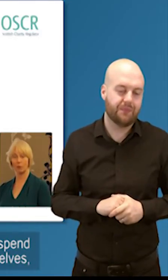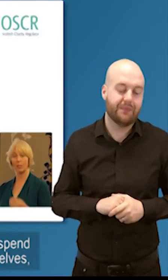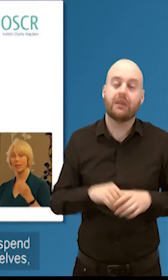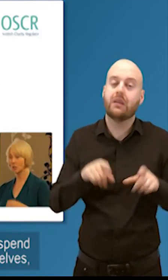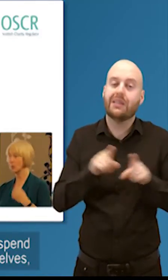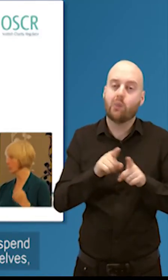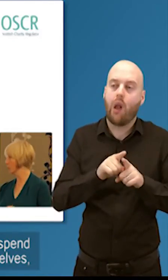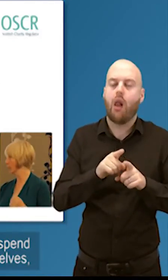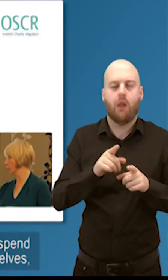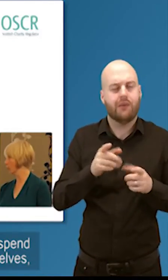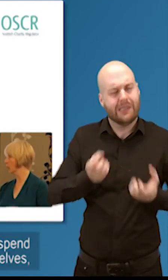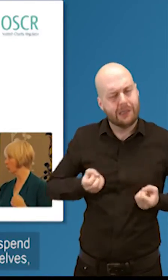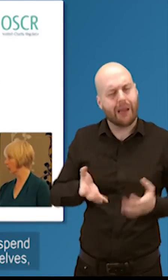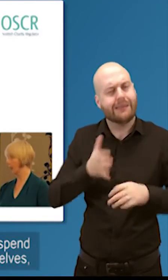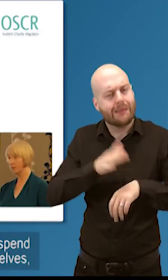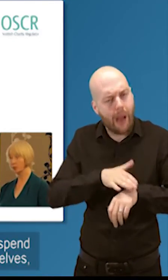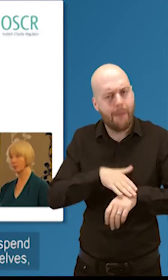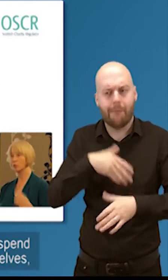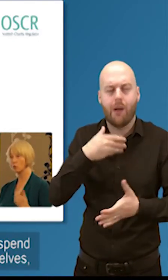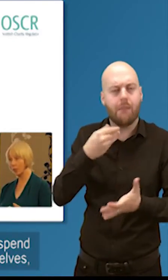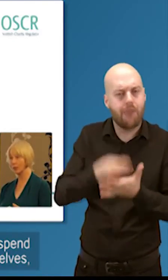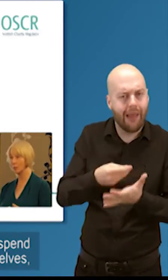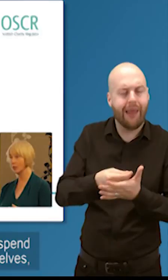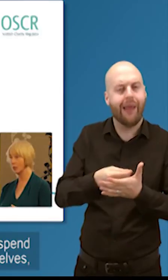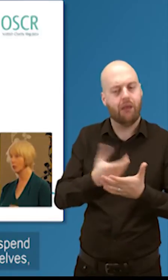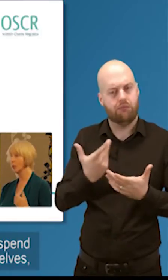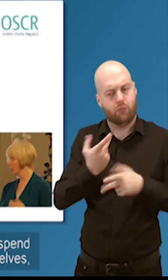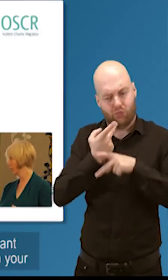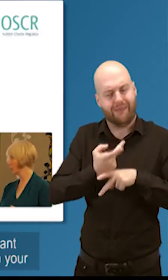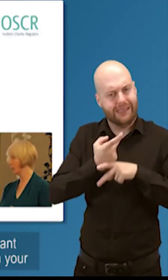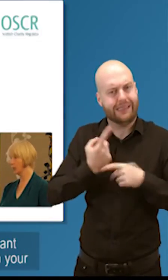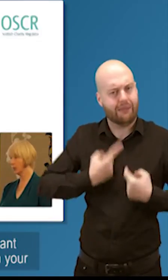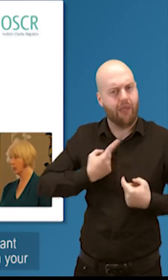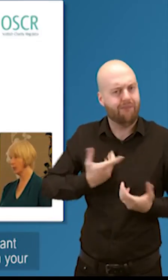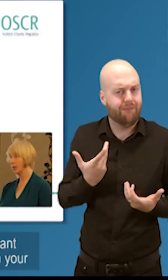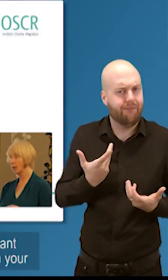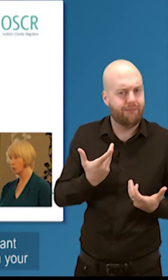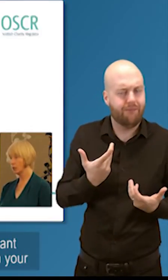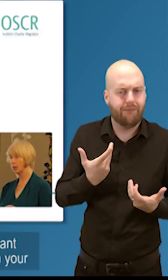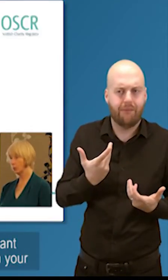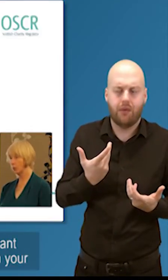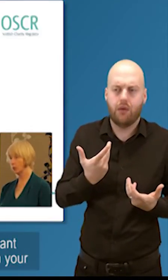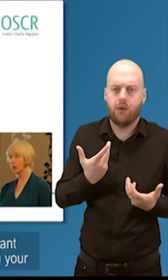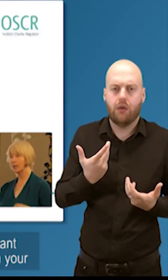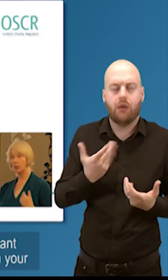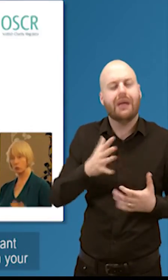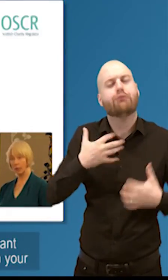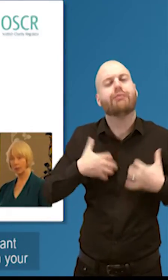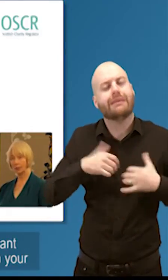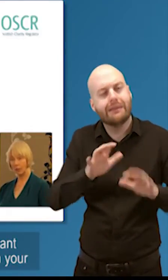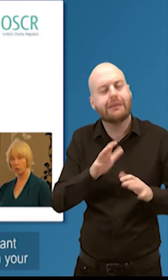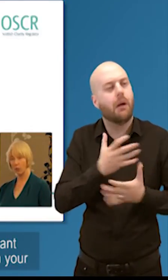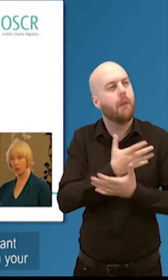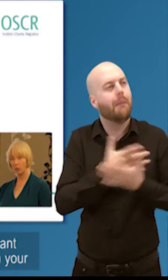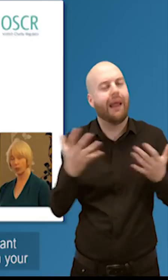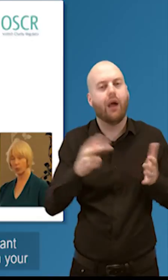themselves and spend money on looking after themselves training themselves thinking about that governance it's really important to do